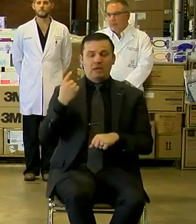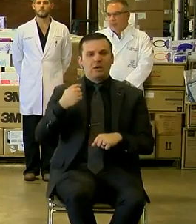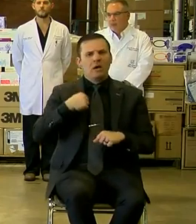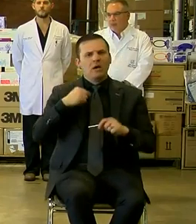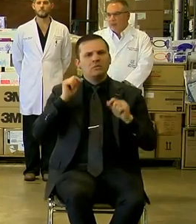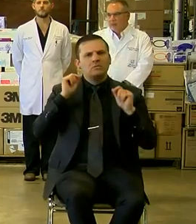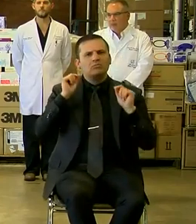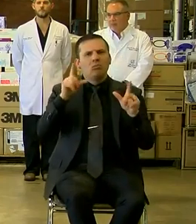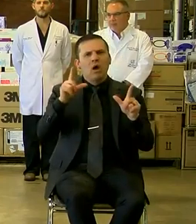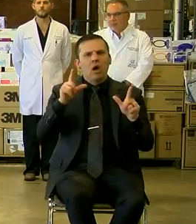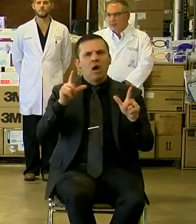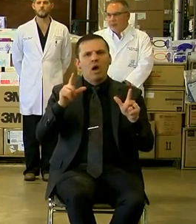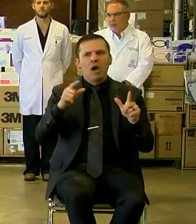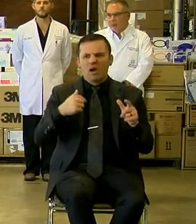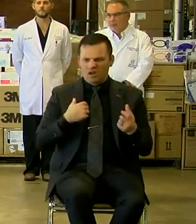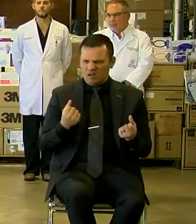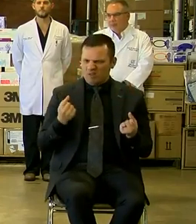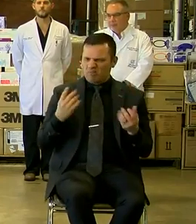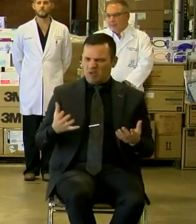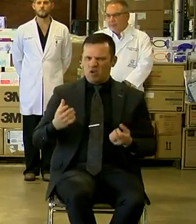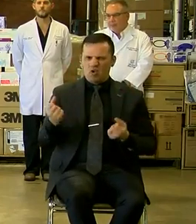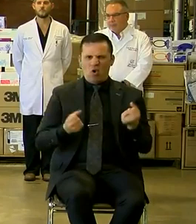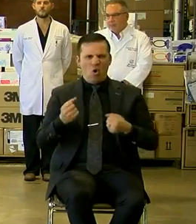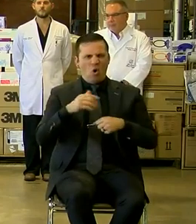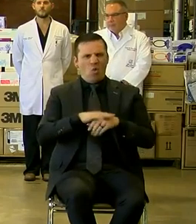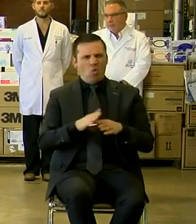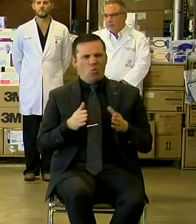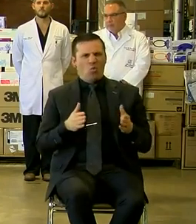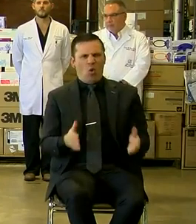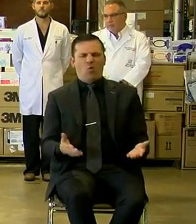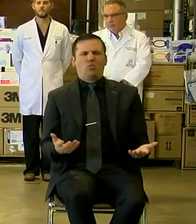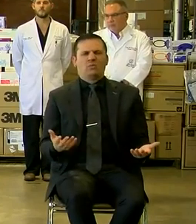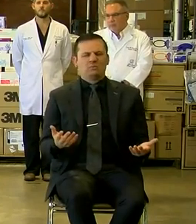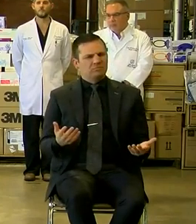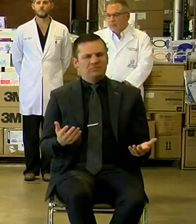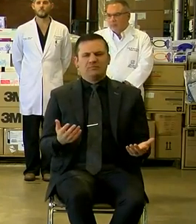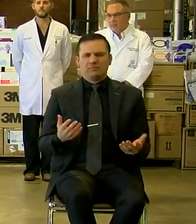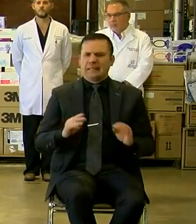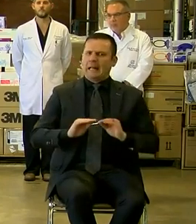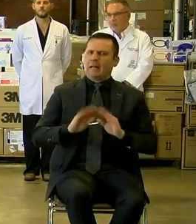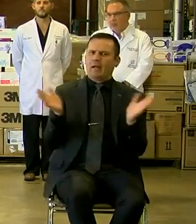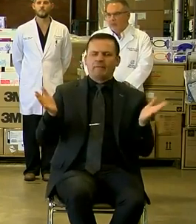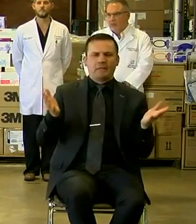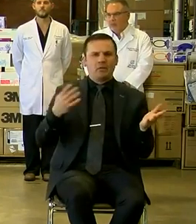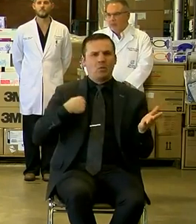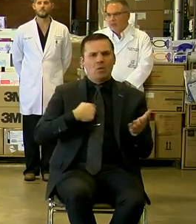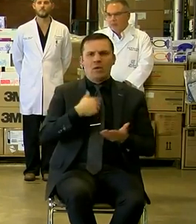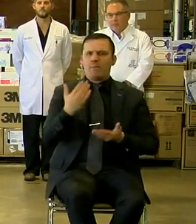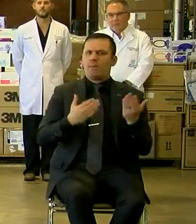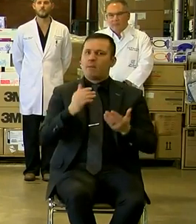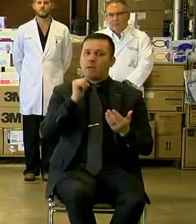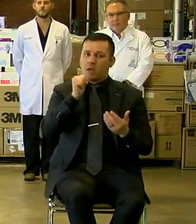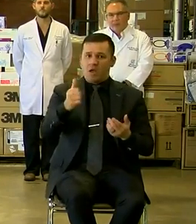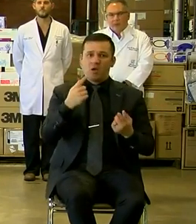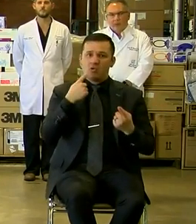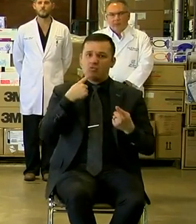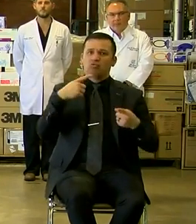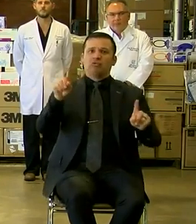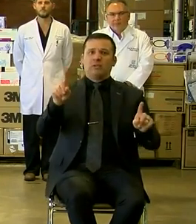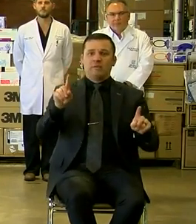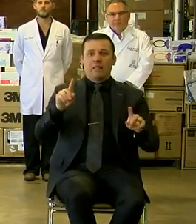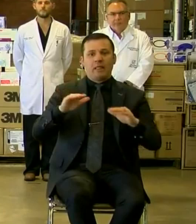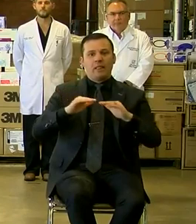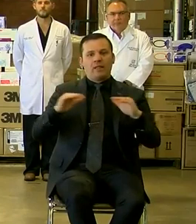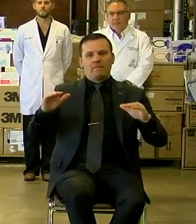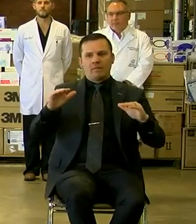was surprised at how many vehicles I saw on the road. It is clear to me that we may not be achieving the level of compliance